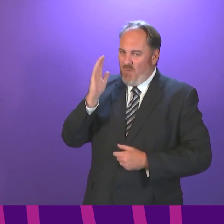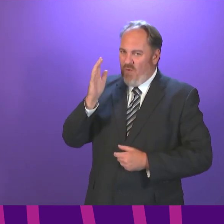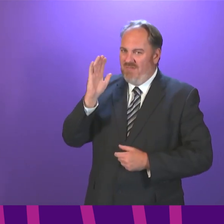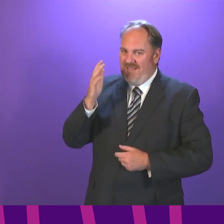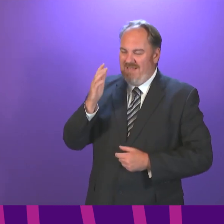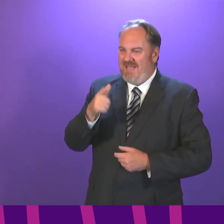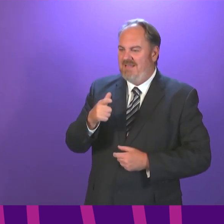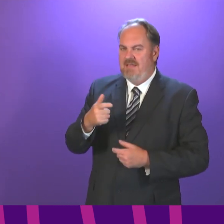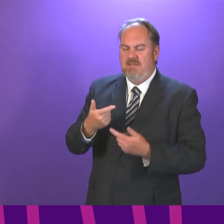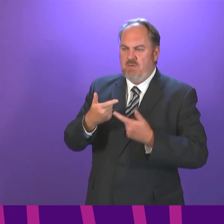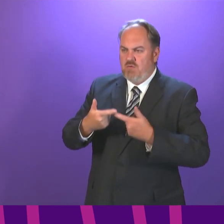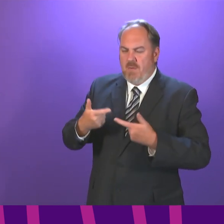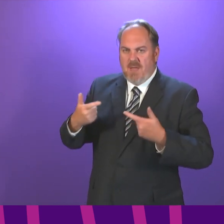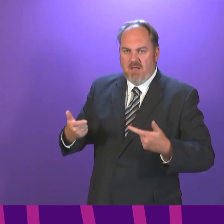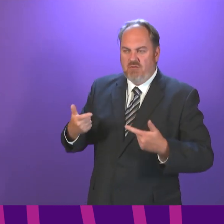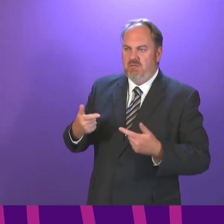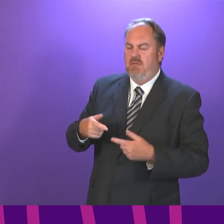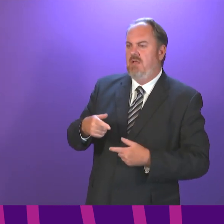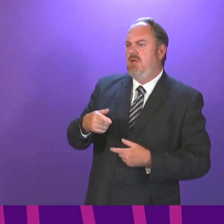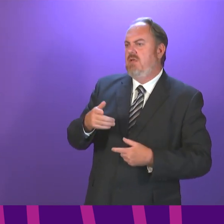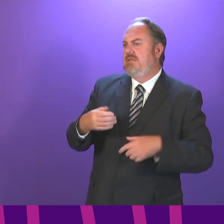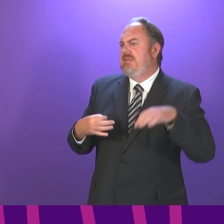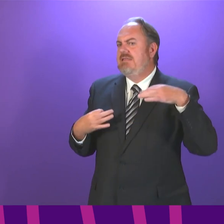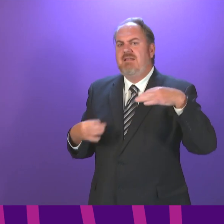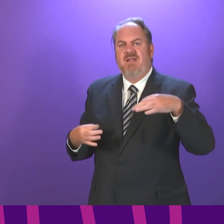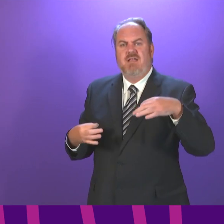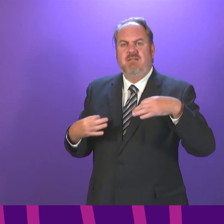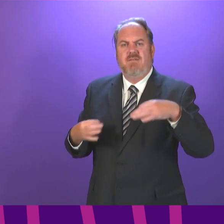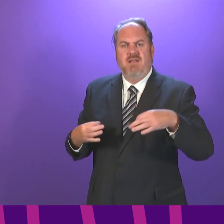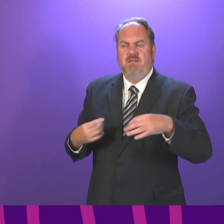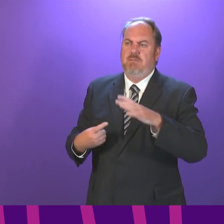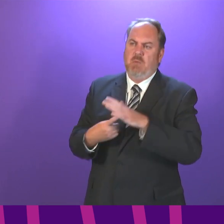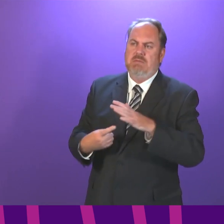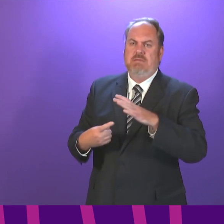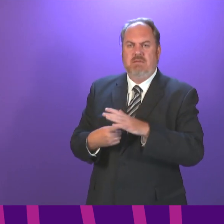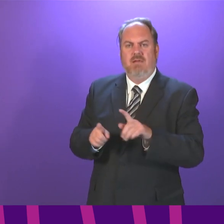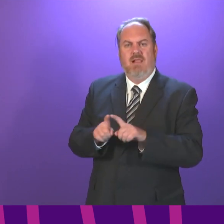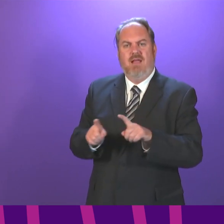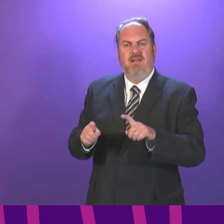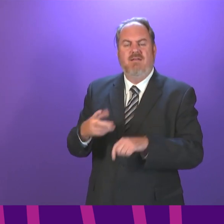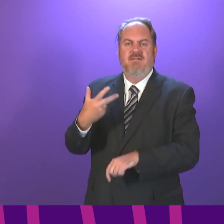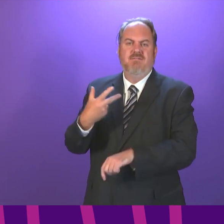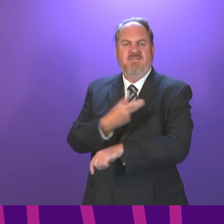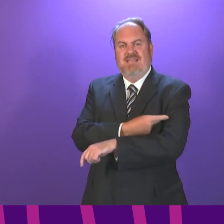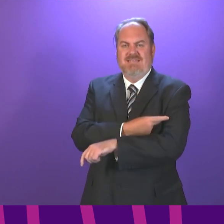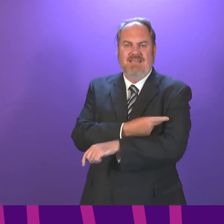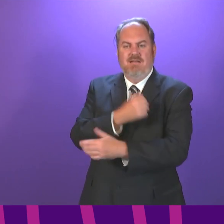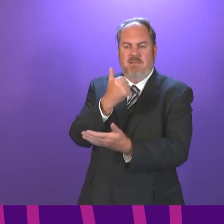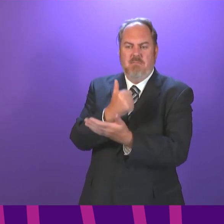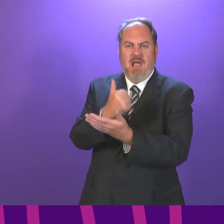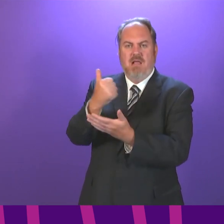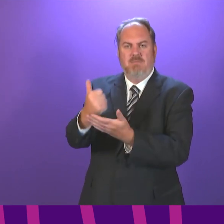great deal of emphasis on this idea of COVID status certificates, so-called vaccine passports,